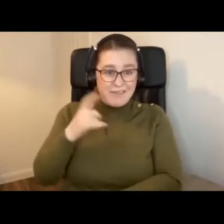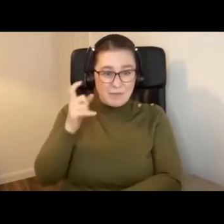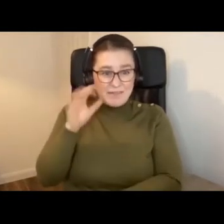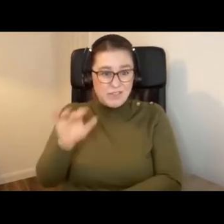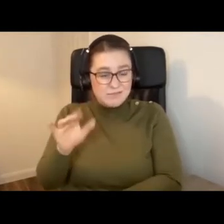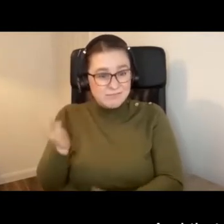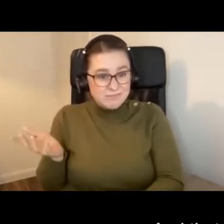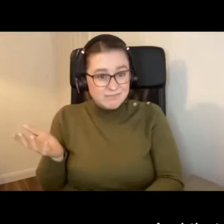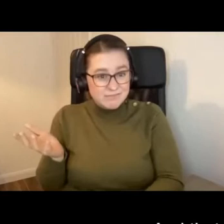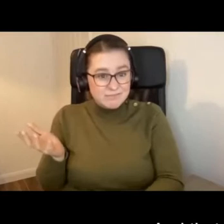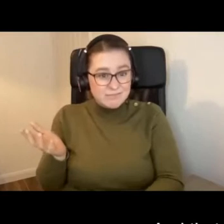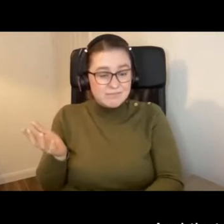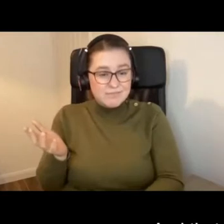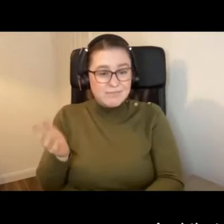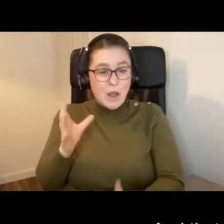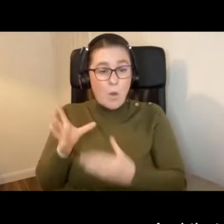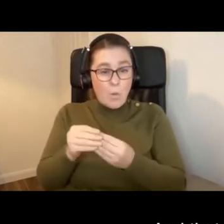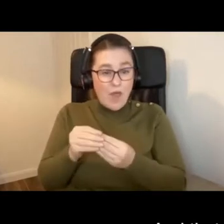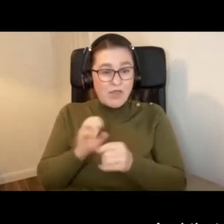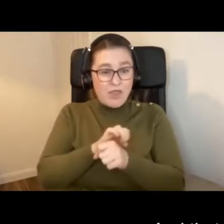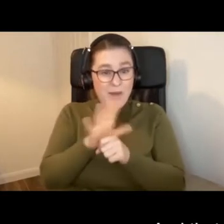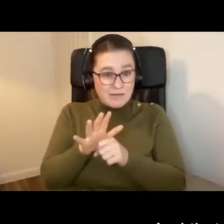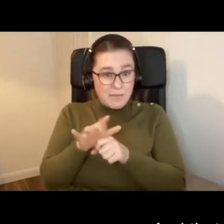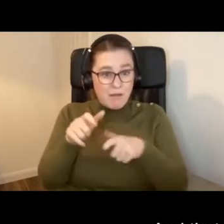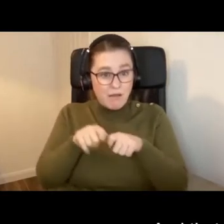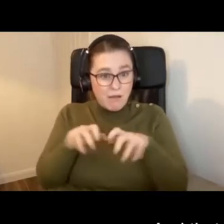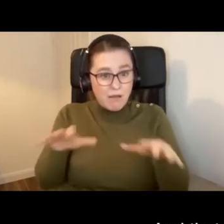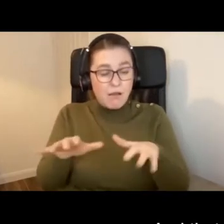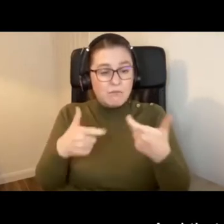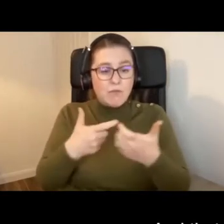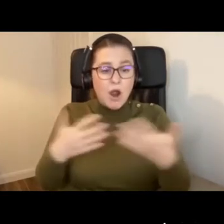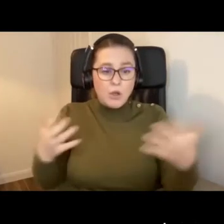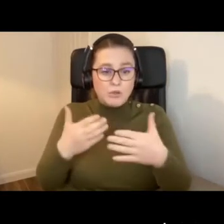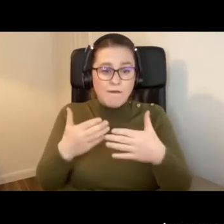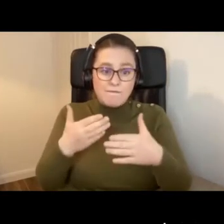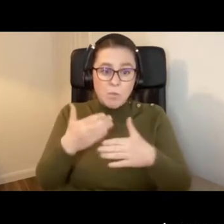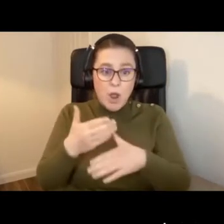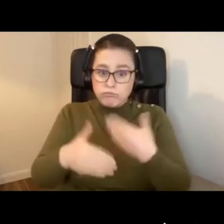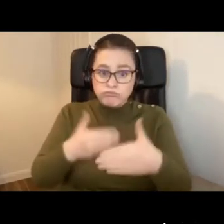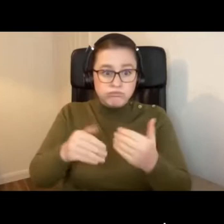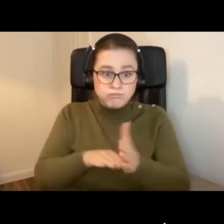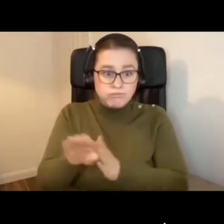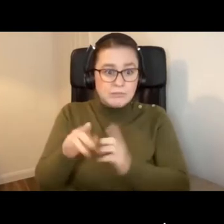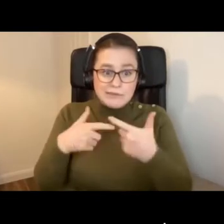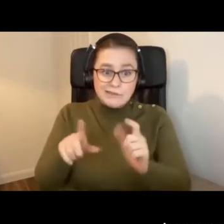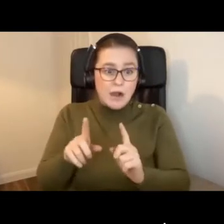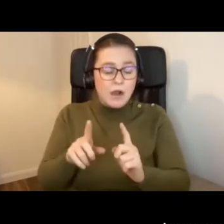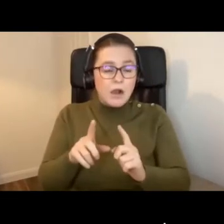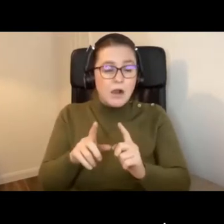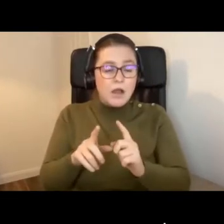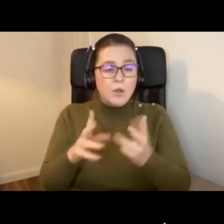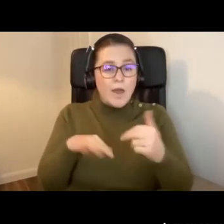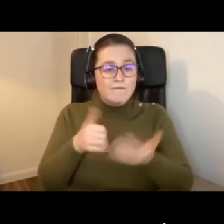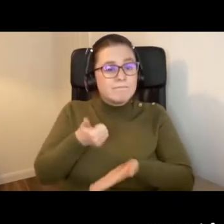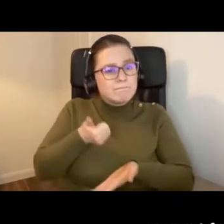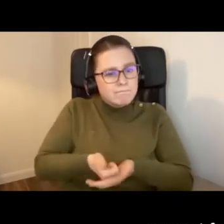And that even with the pandemic, a lot of workers move forward. So if that's a minimum,